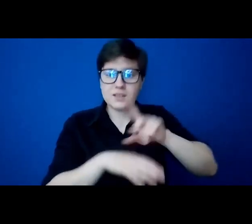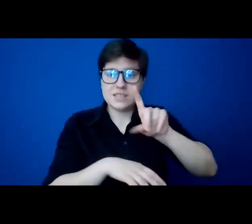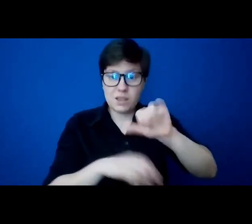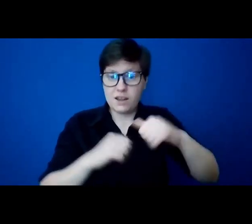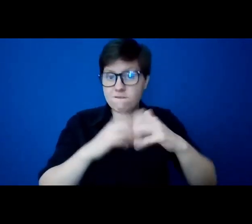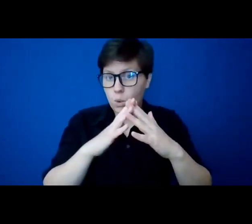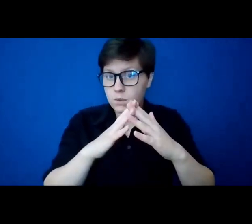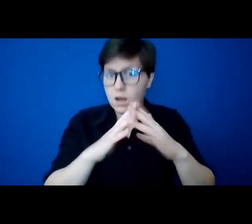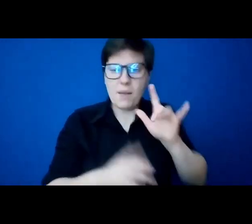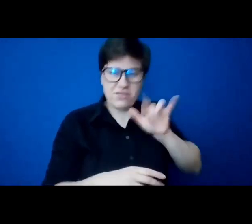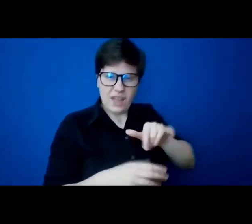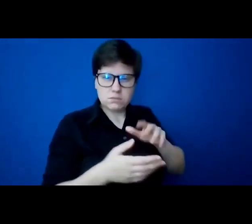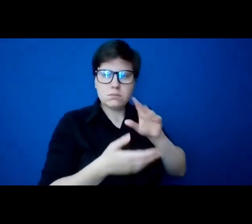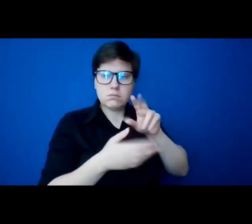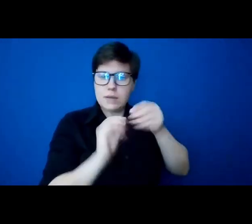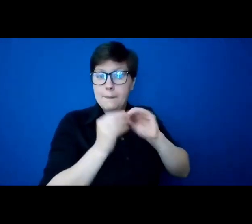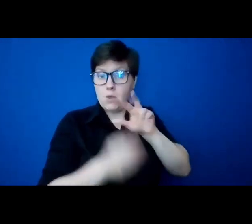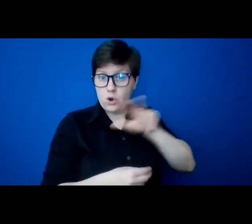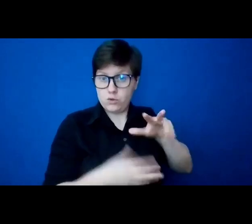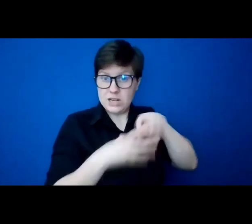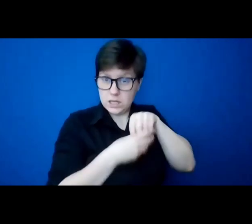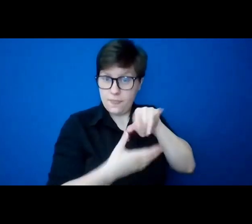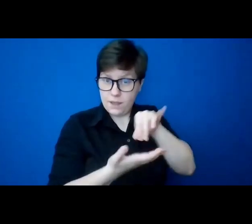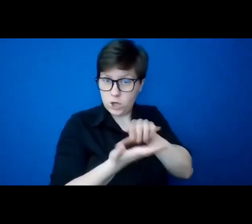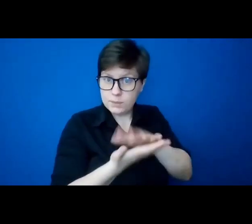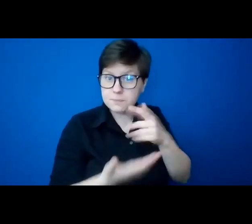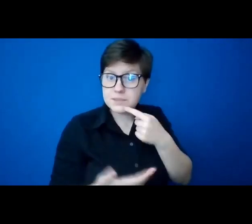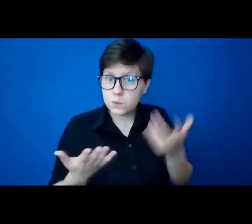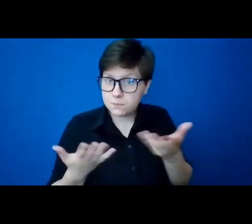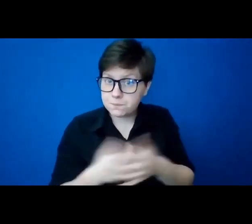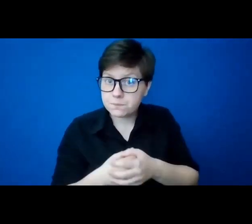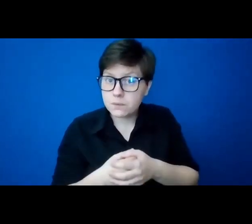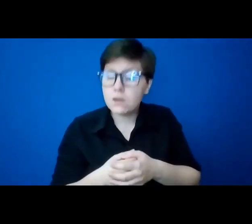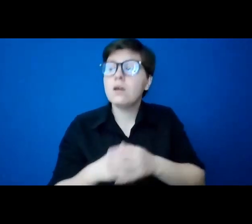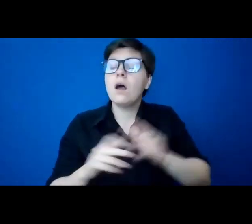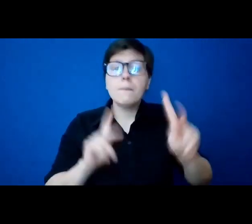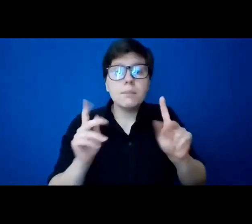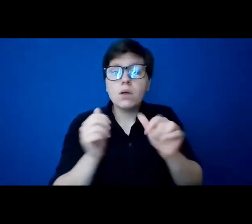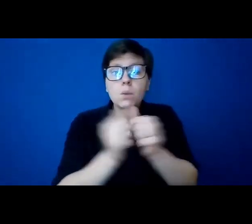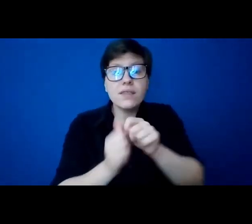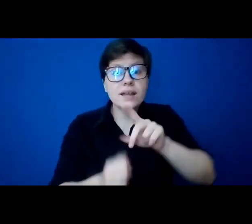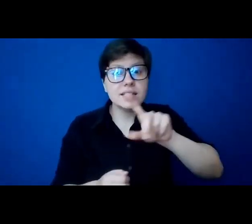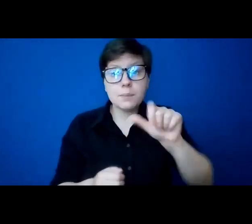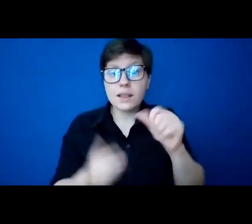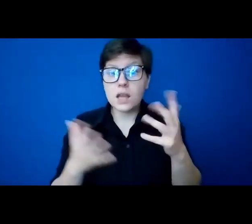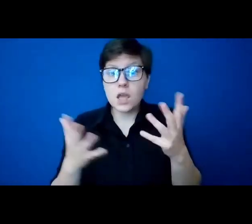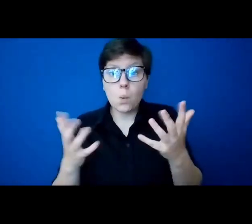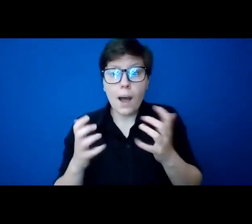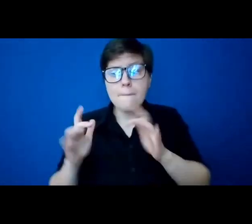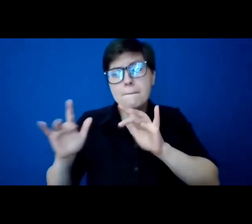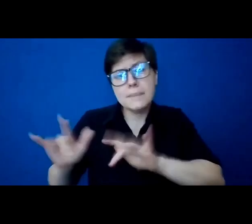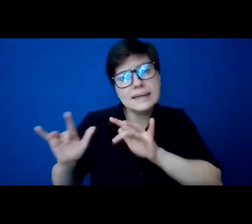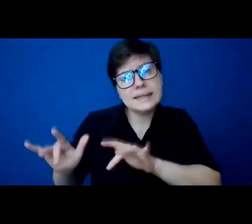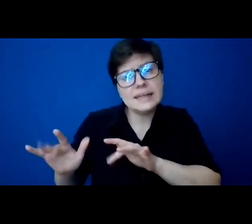number 33 says this. People with disabilities are not looking for pity. They are